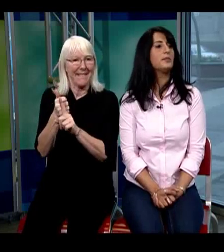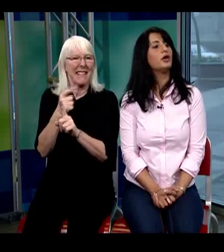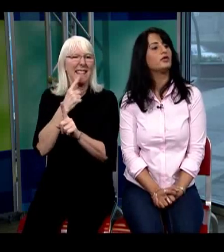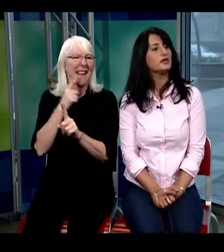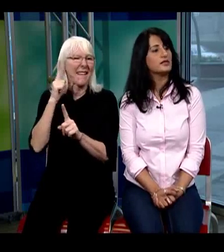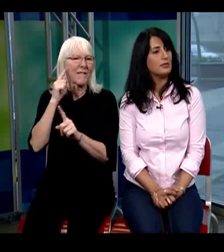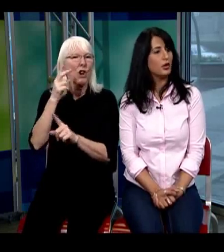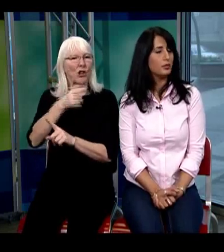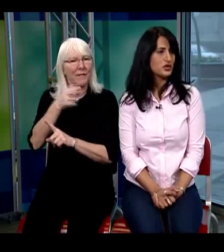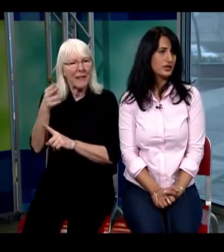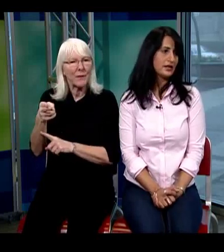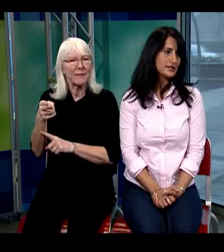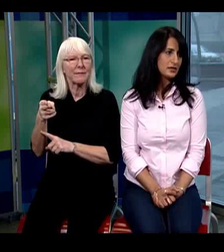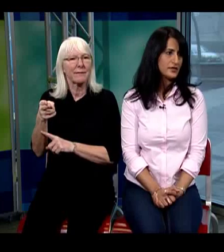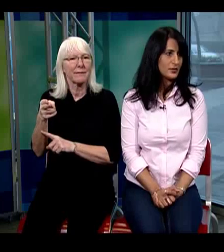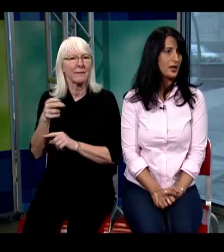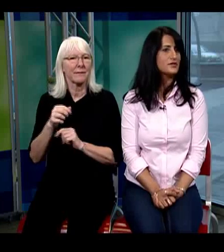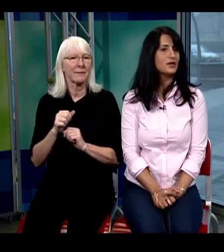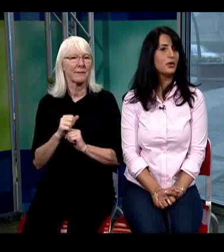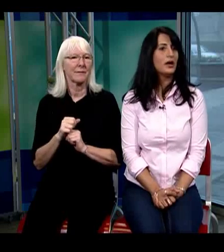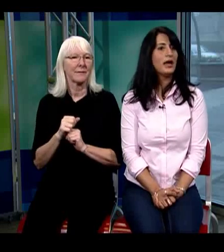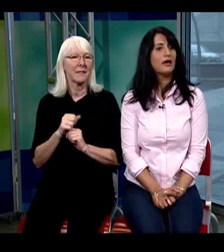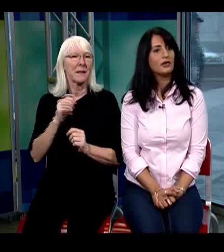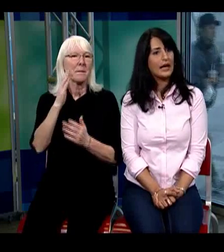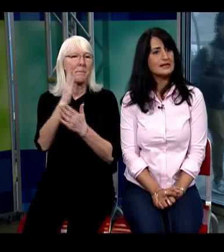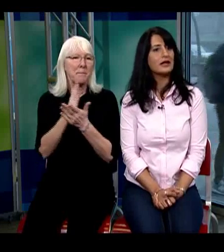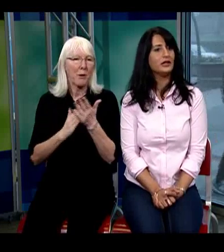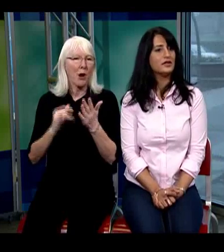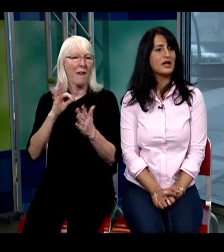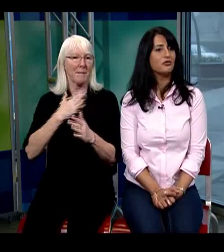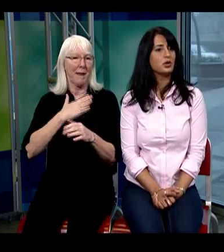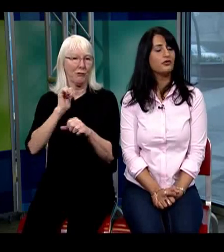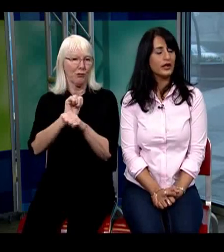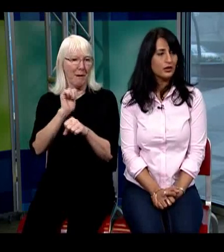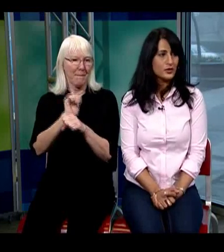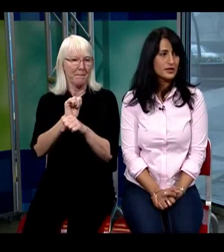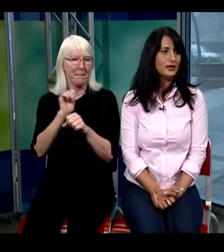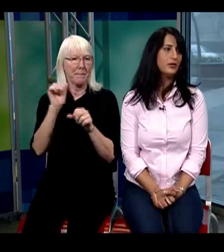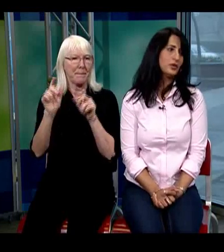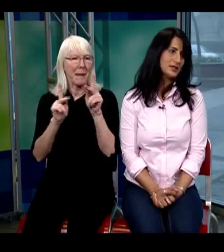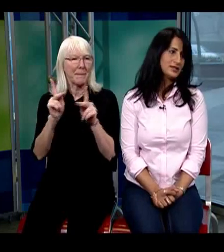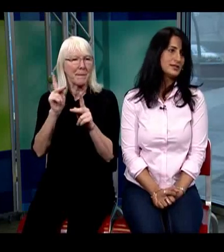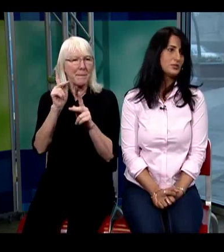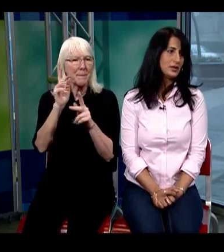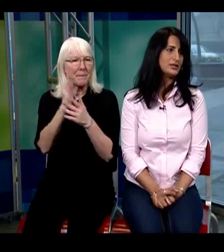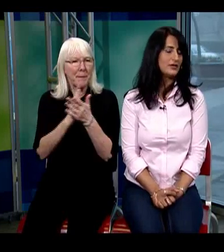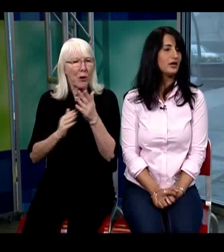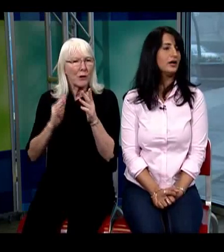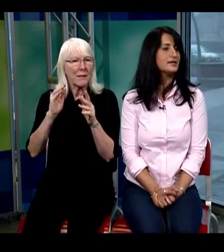a part of the same population that I serve as well. So for the last nine years I've worked very closely with this with the Deaf clients.